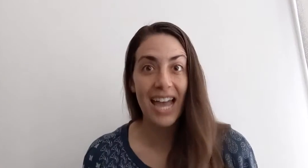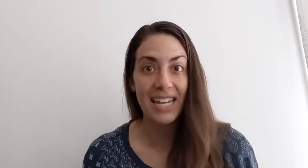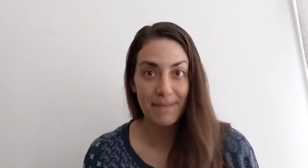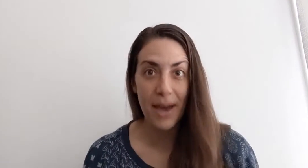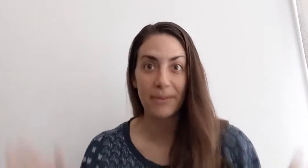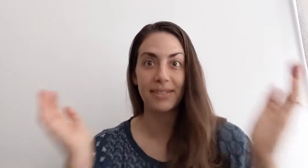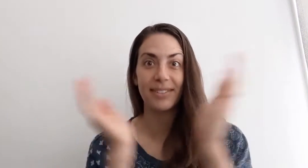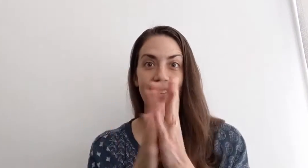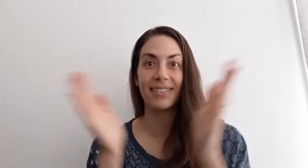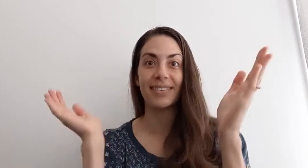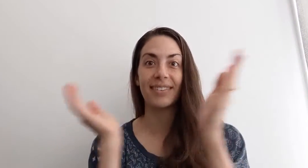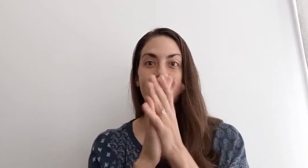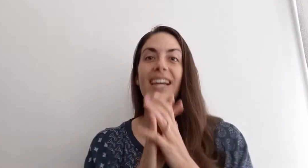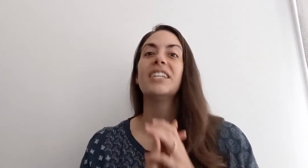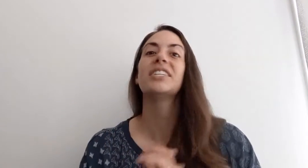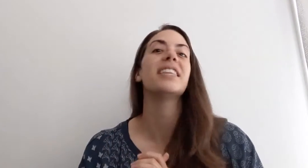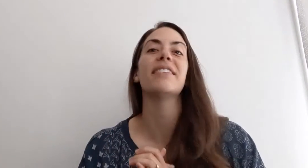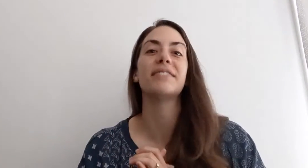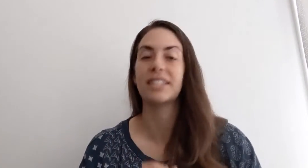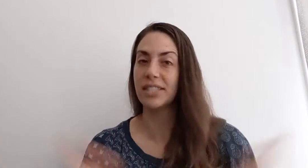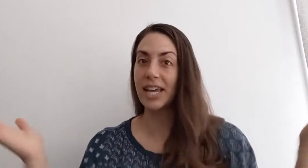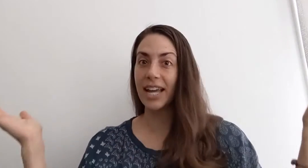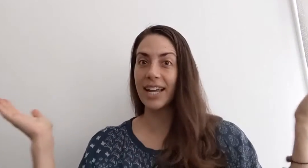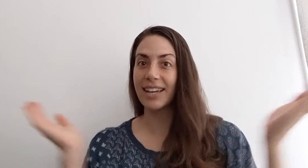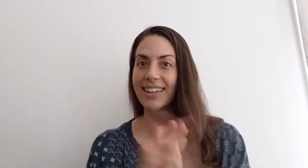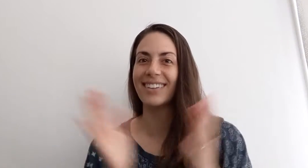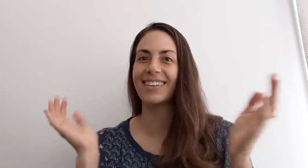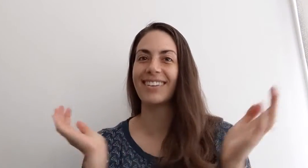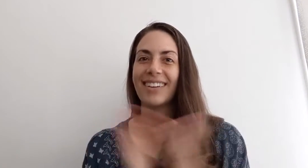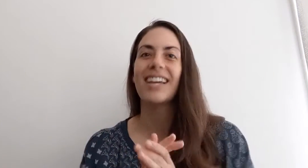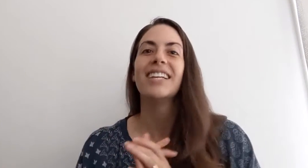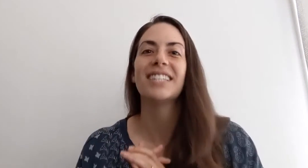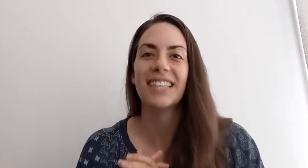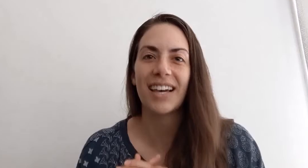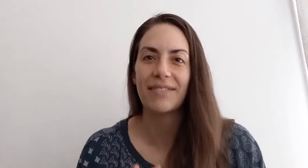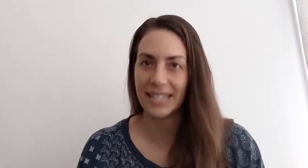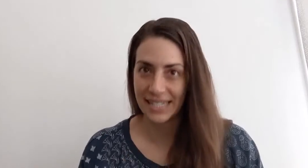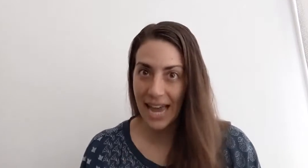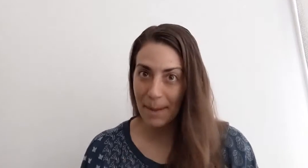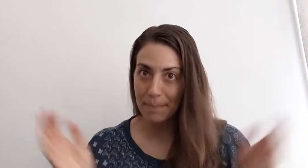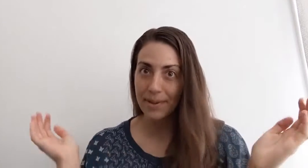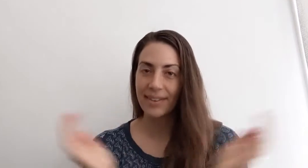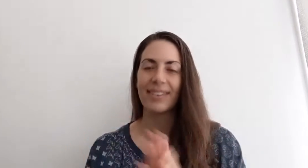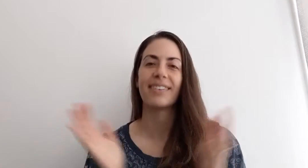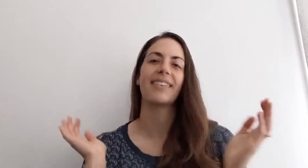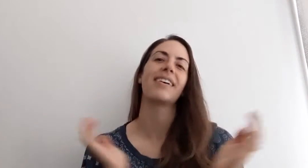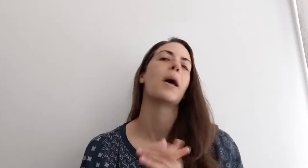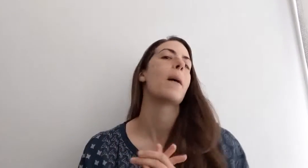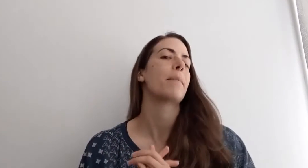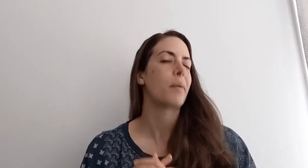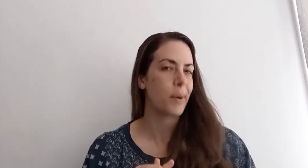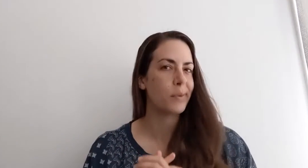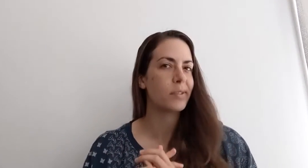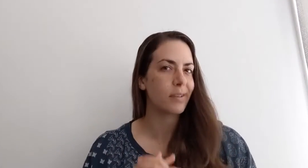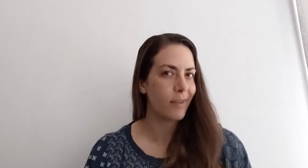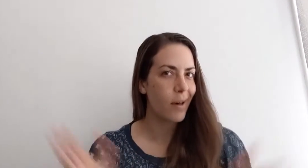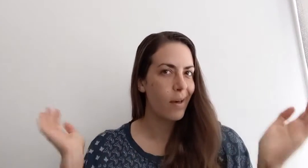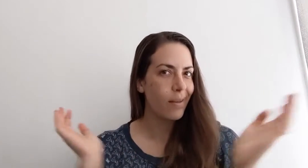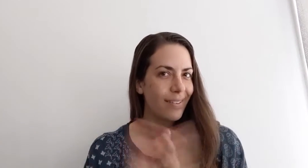mouse. She loved to sing. She loved to tap. But most of all,